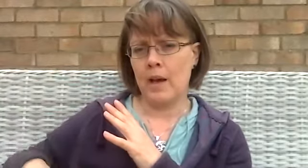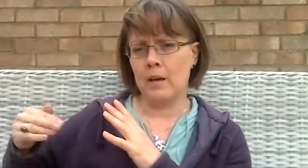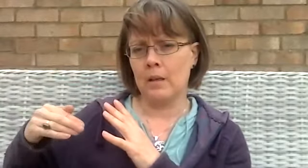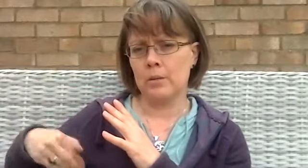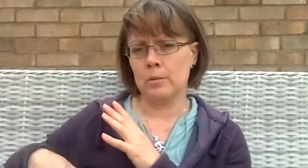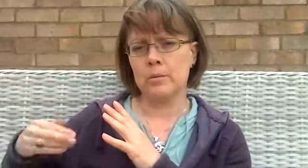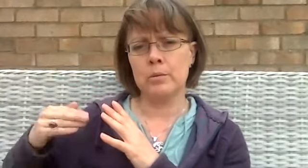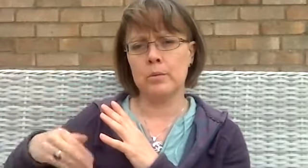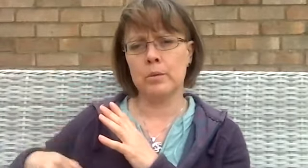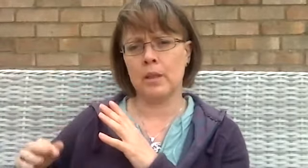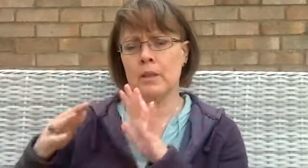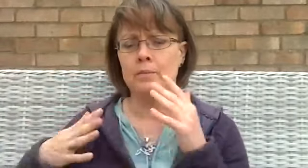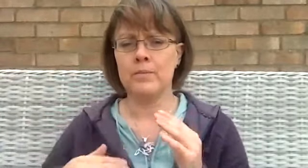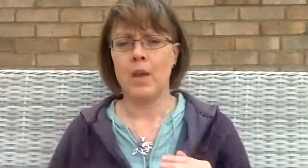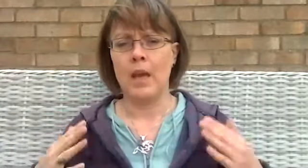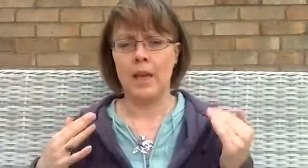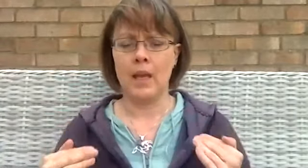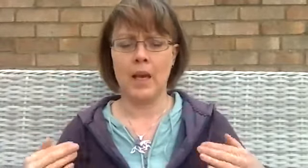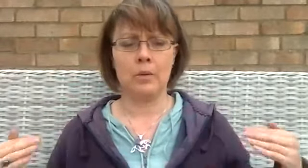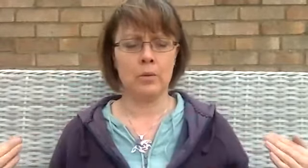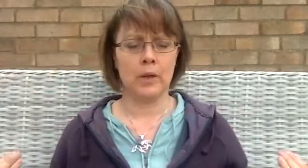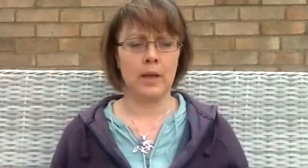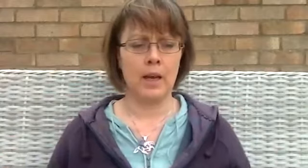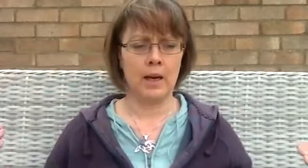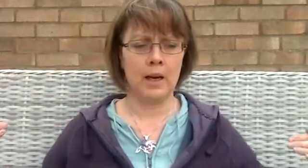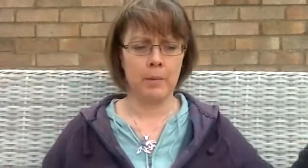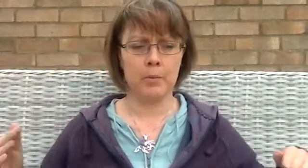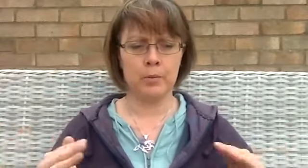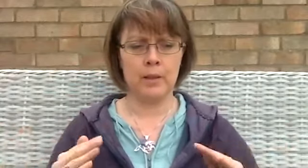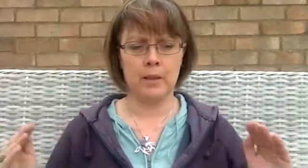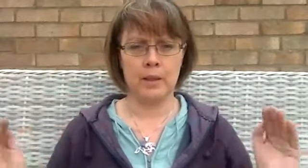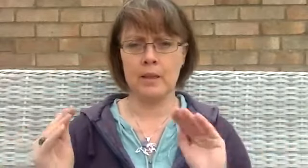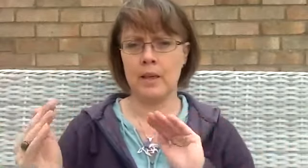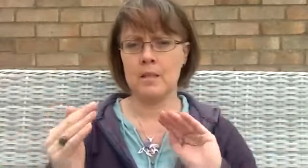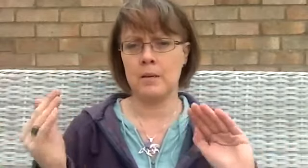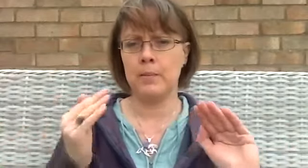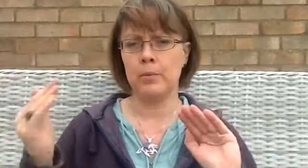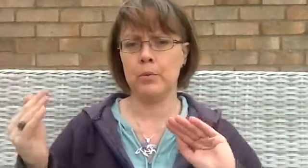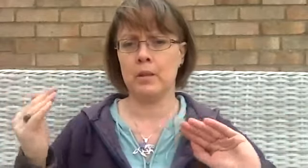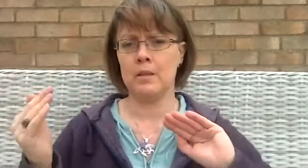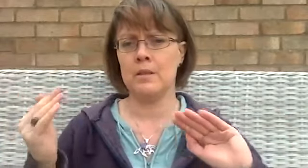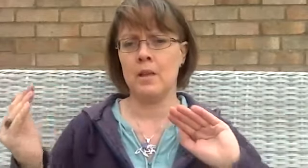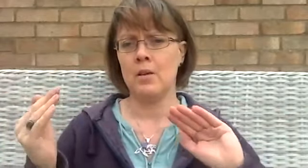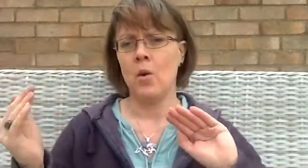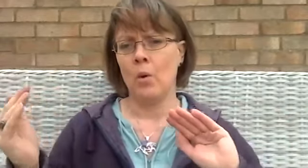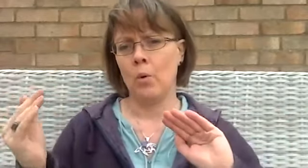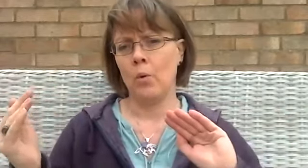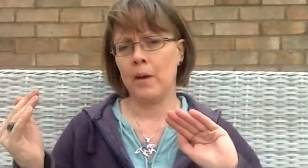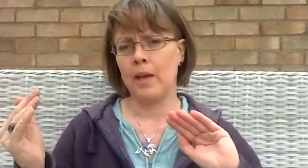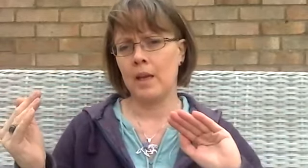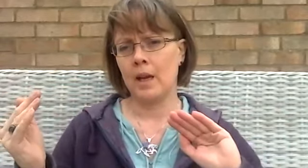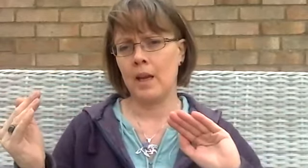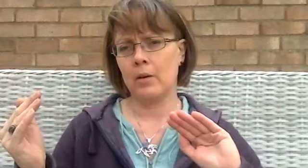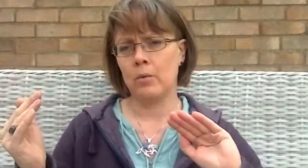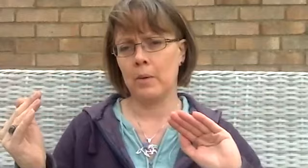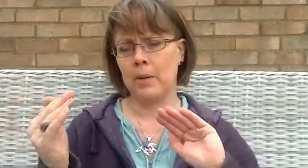more